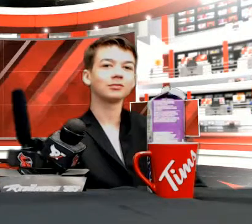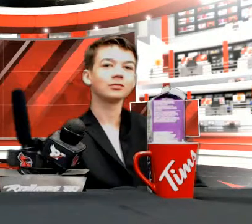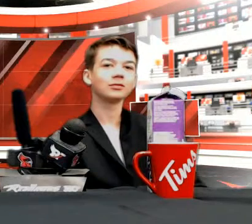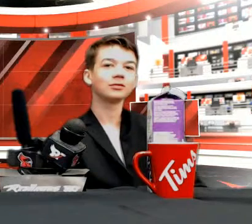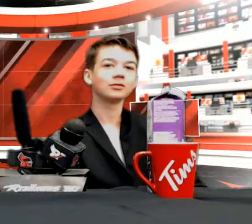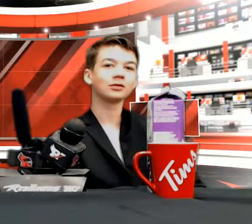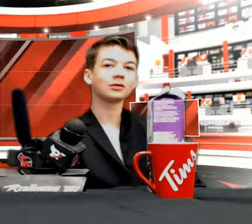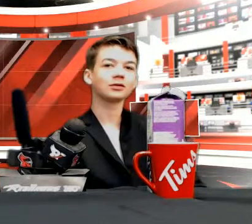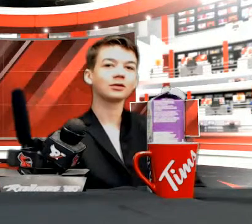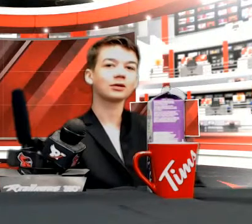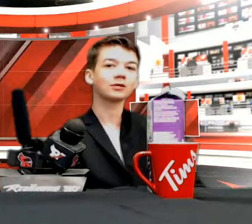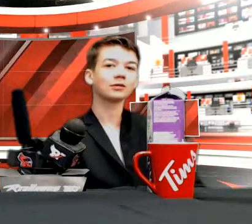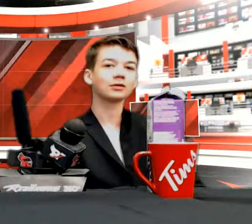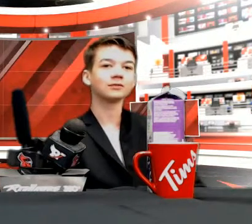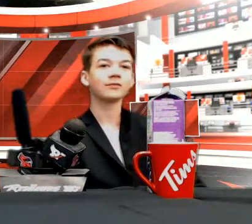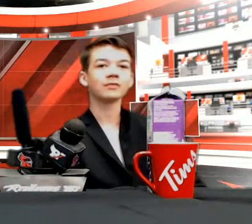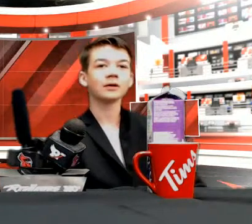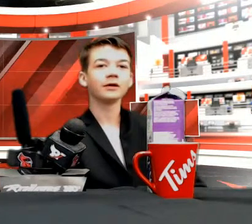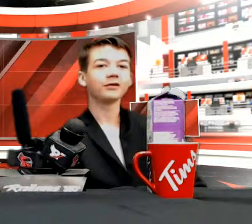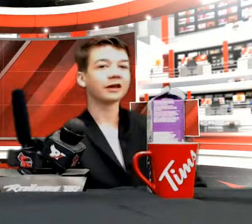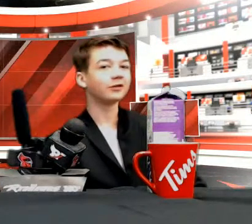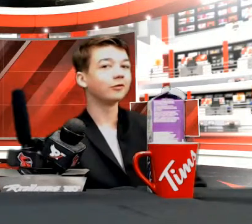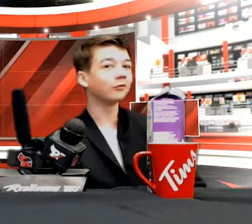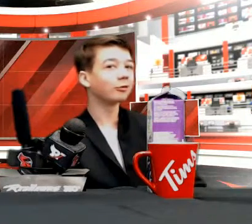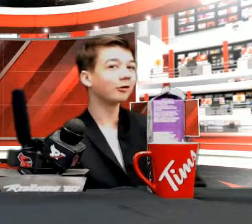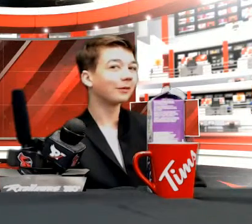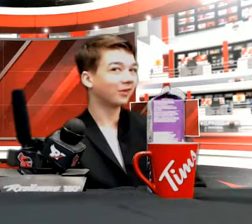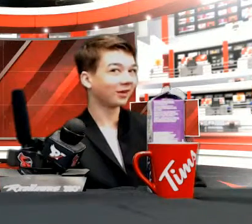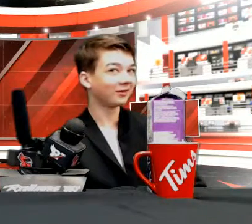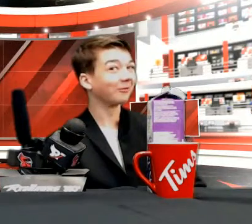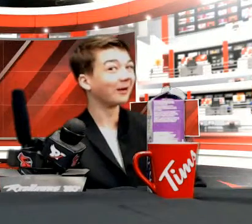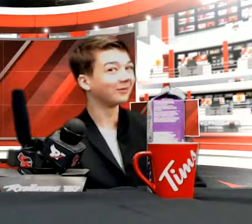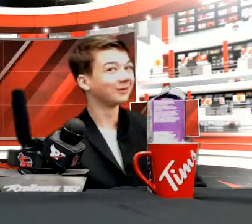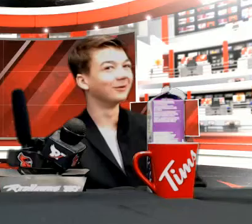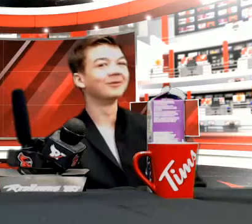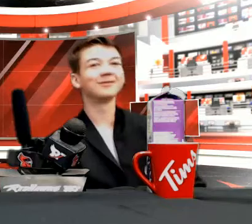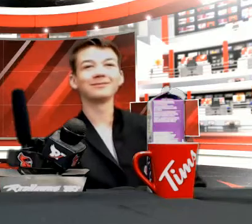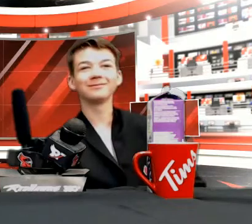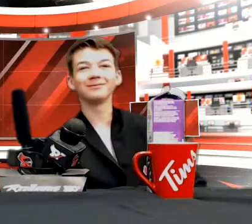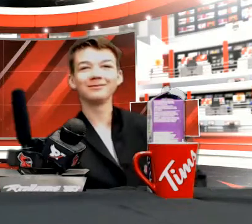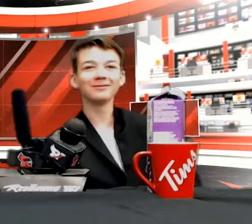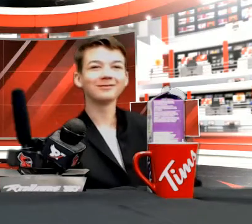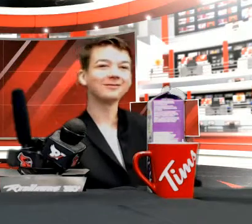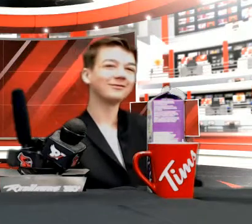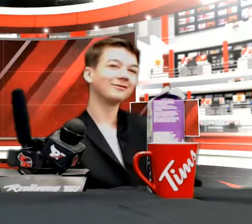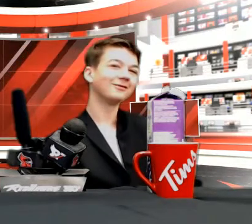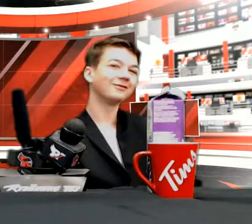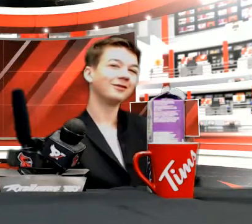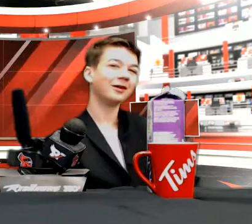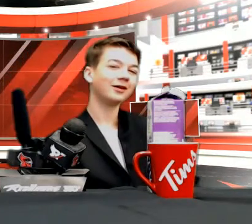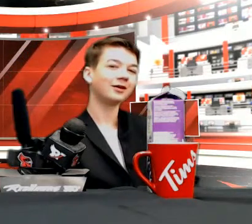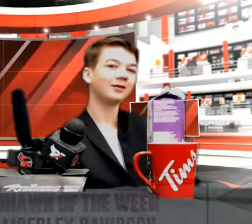free Red Hawks Cafe lunch. Stay tuned for more outsides in round 2. This week's Red Hawk of the Week is